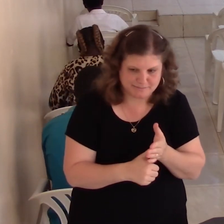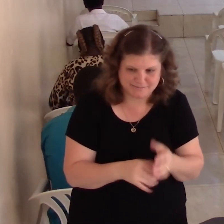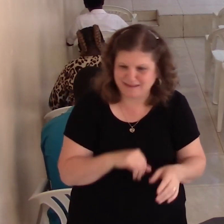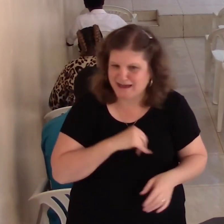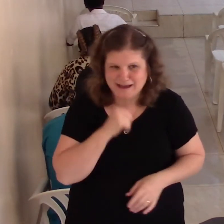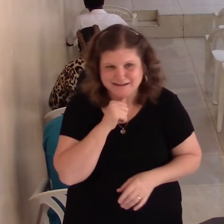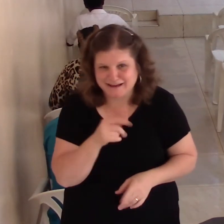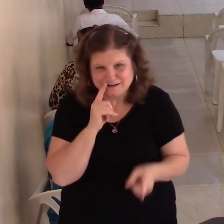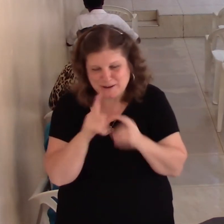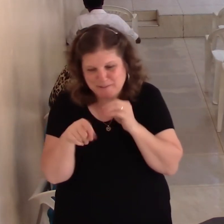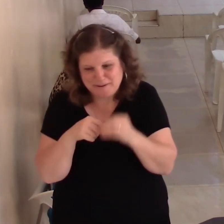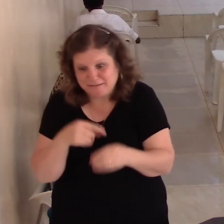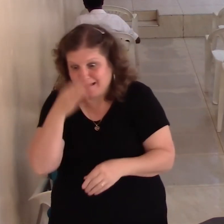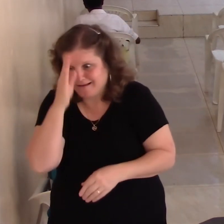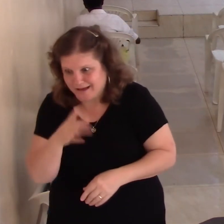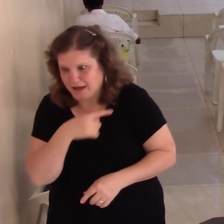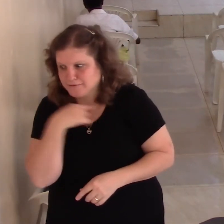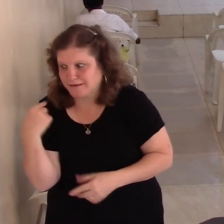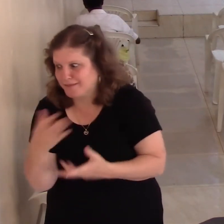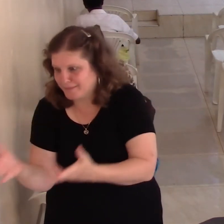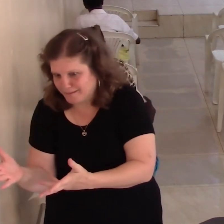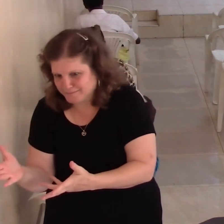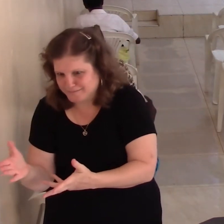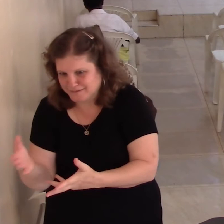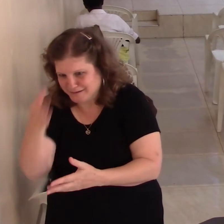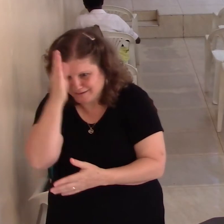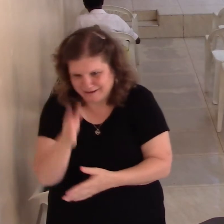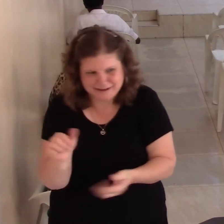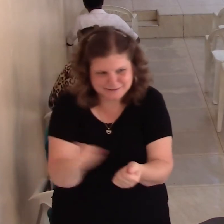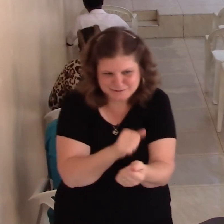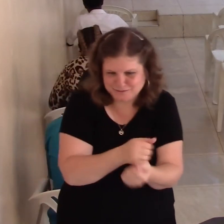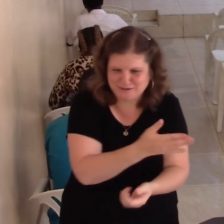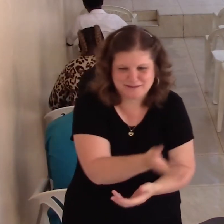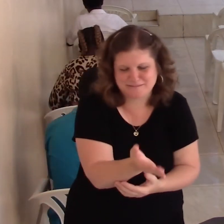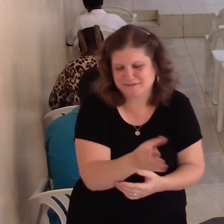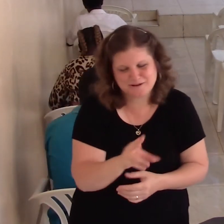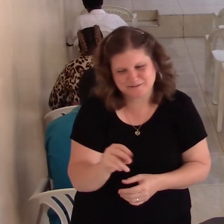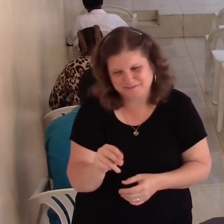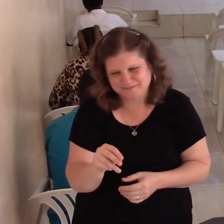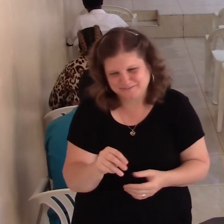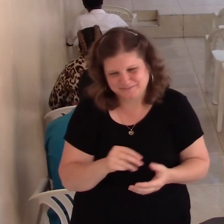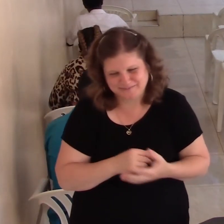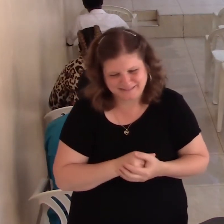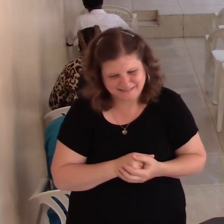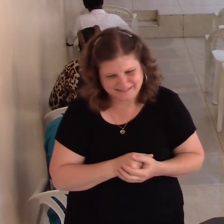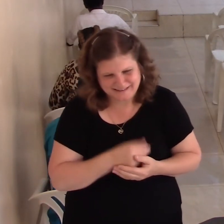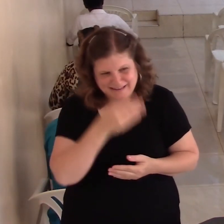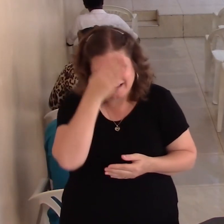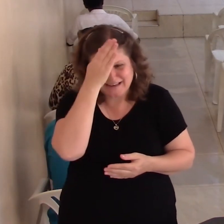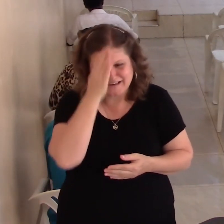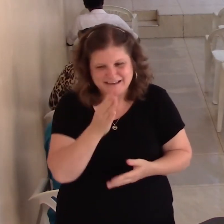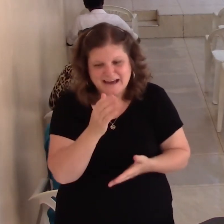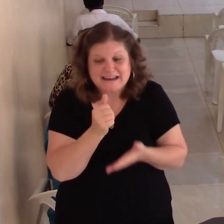saying that. God destroy them. No, we're not saying that. No. God help them to do us right.